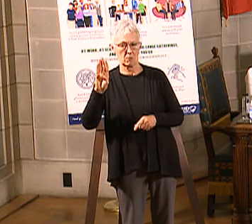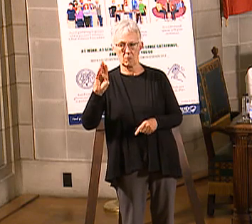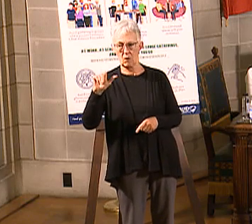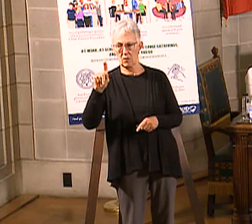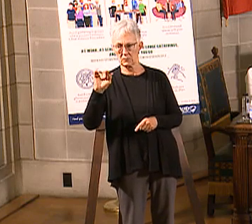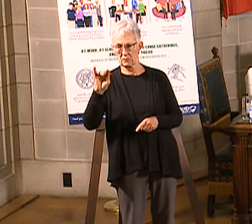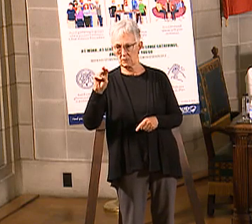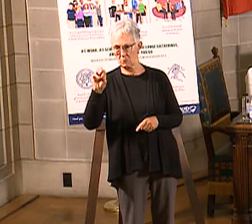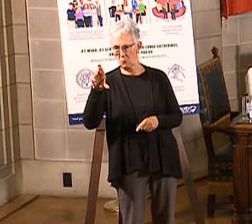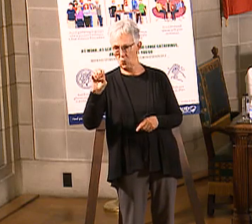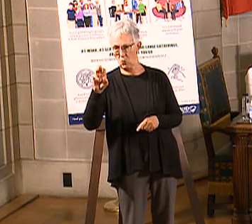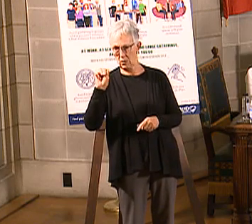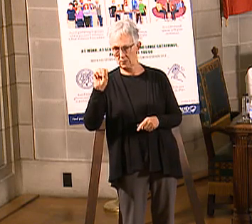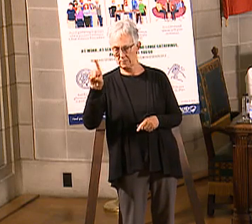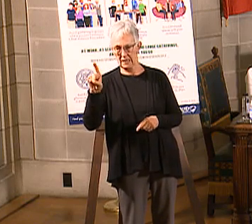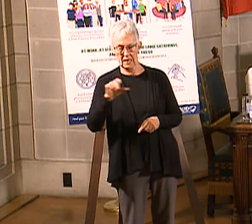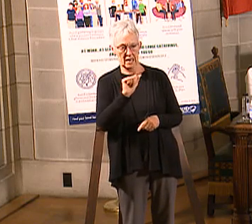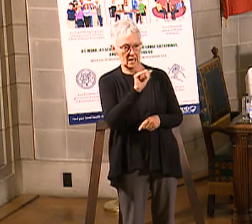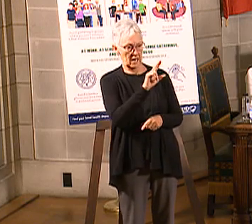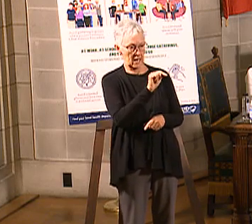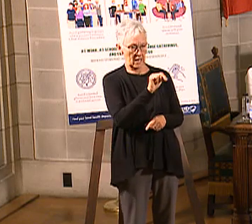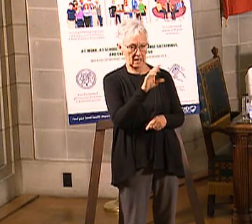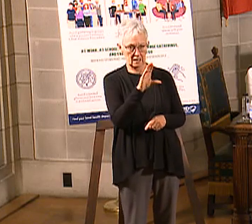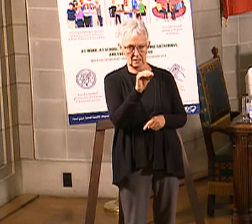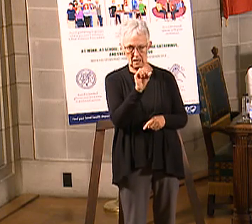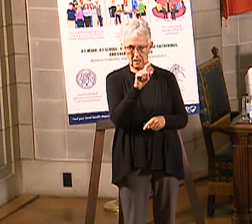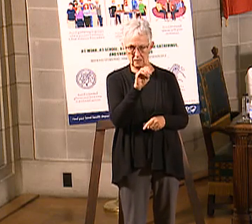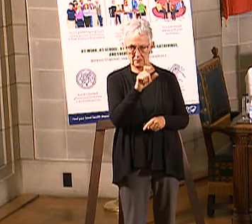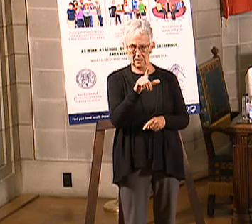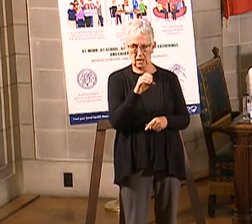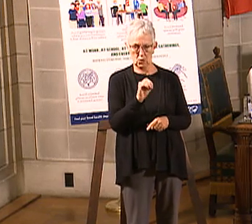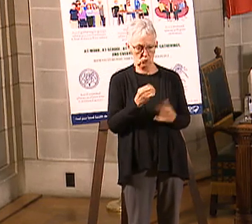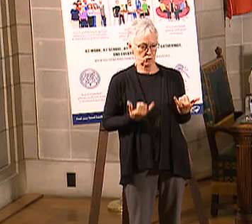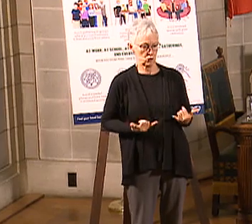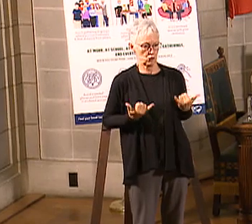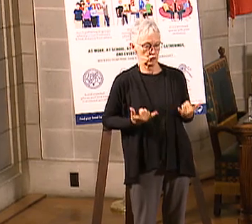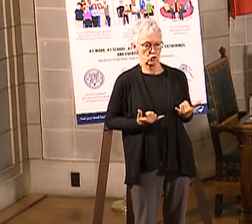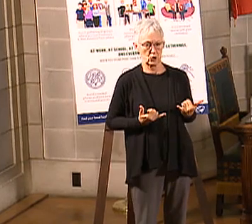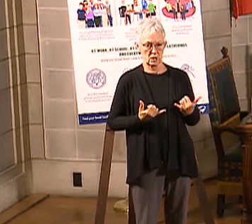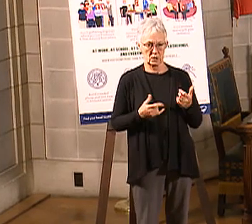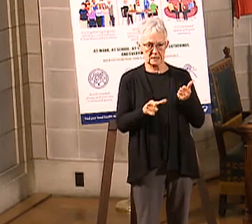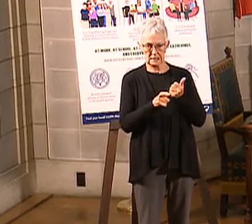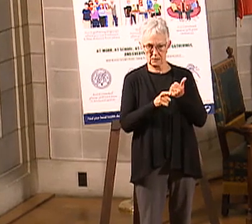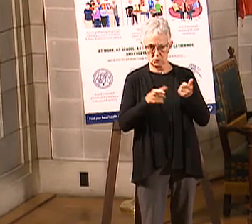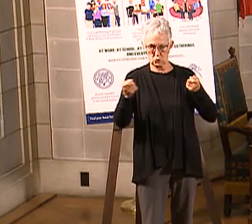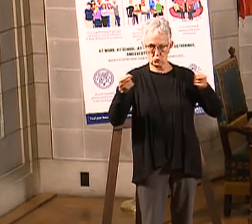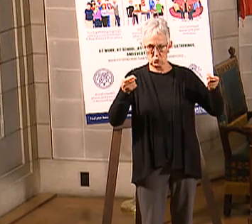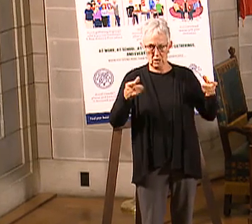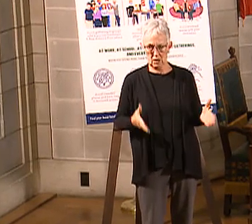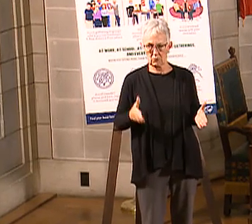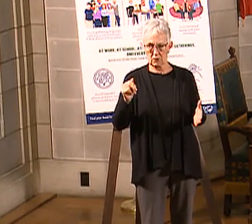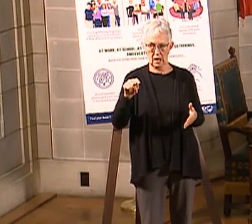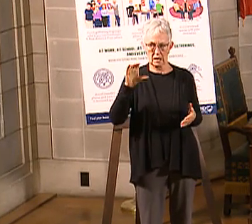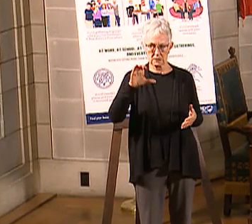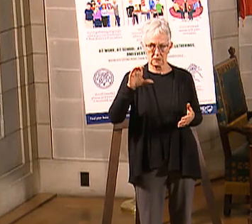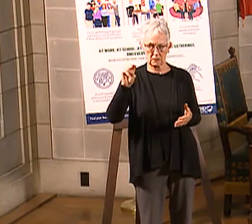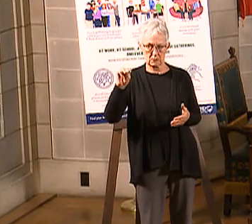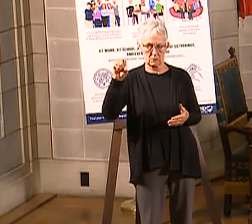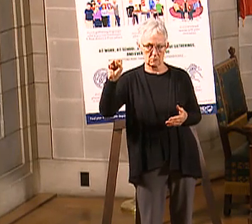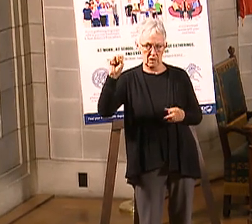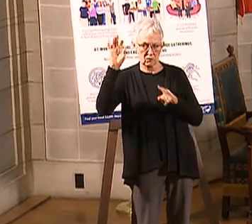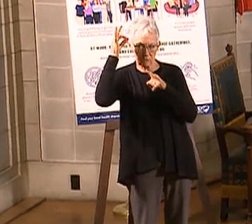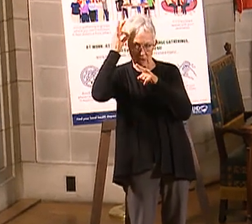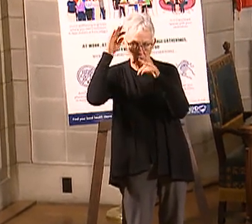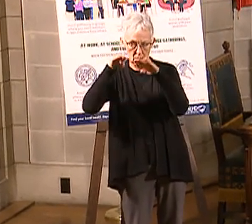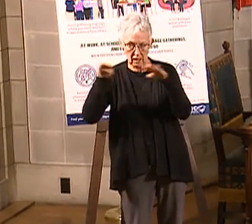people. Number one, Ann Costello, who is currently acting as the Deputy Director at CMS at the federal level who